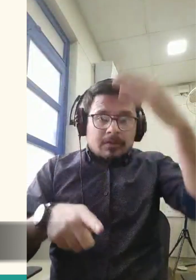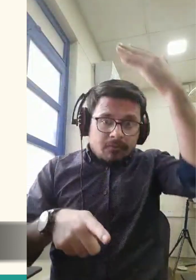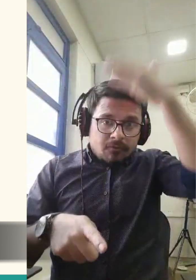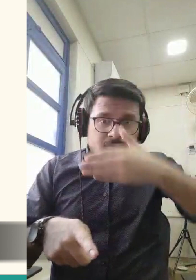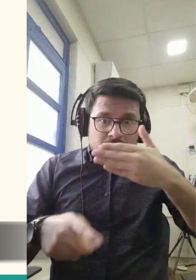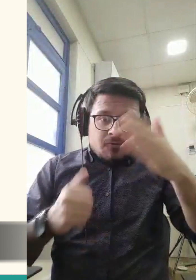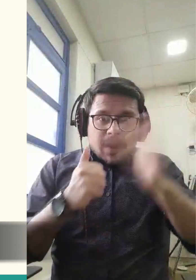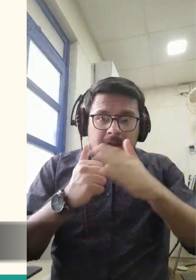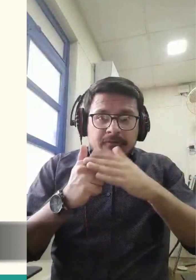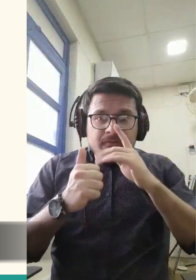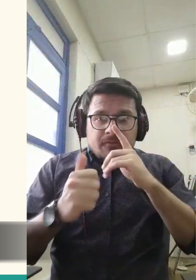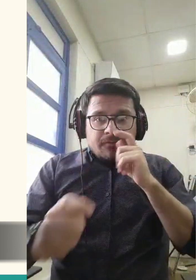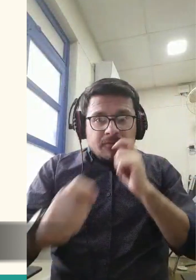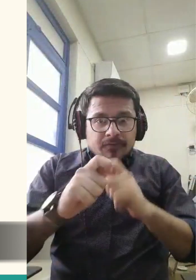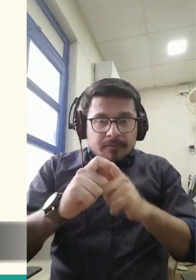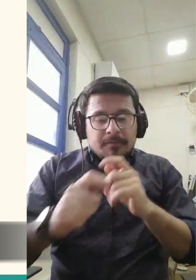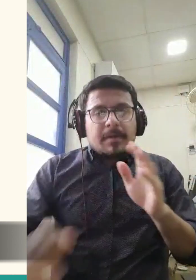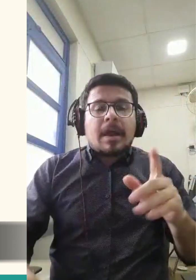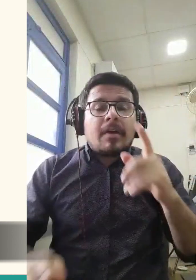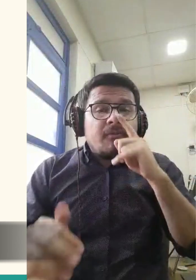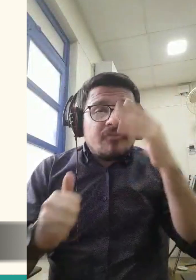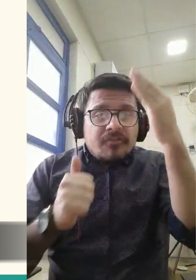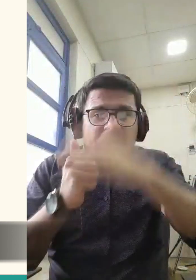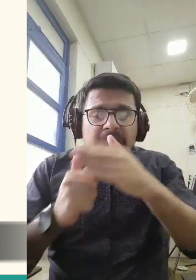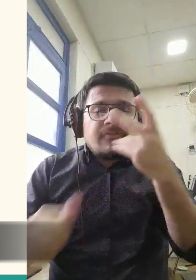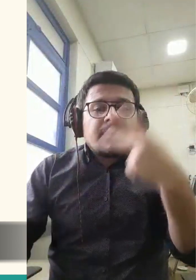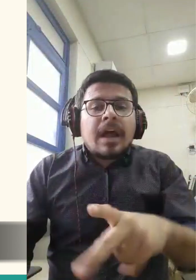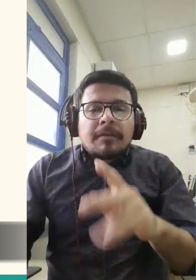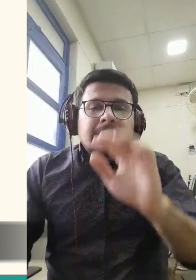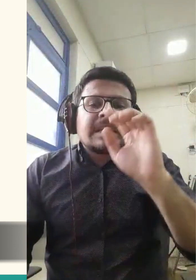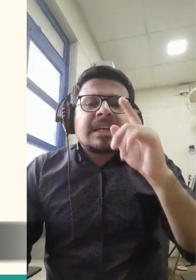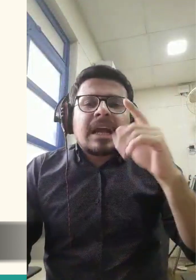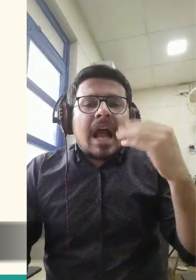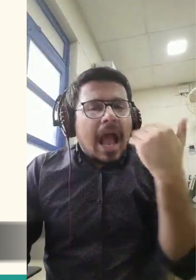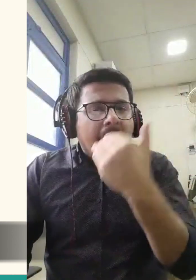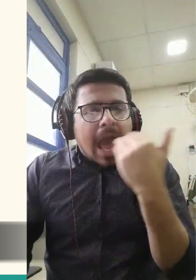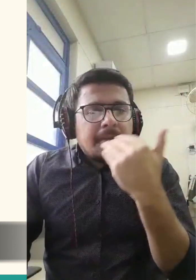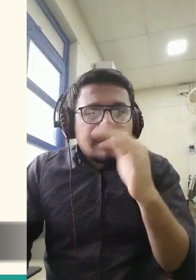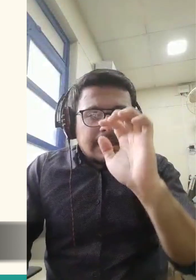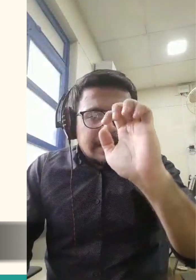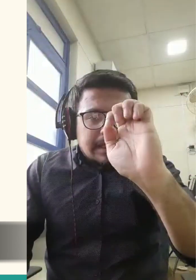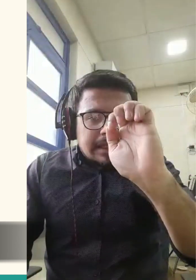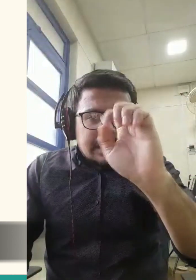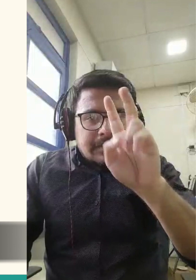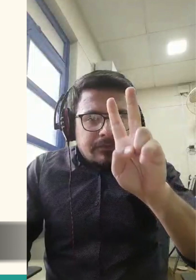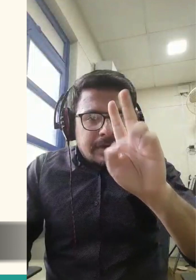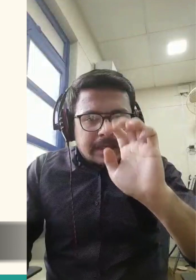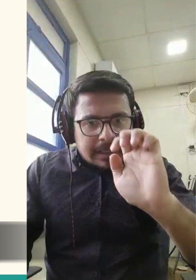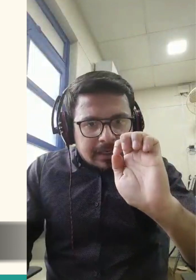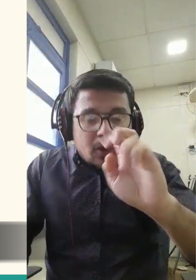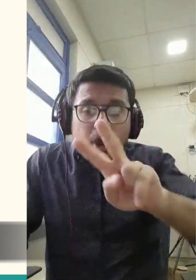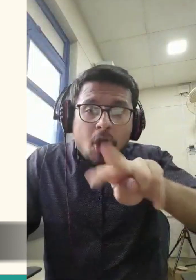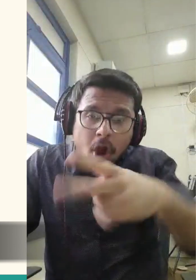Allah created the very first man, raised right out of dust, named Adam.